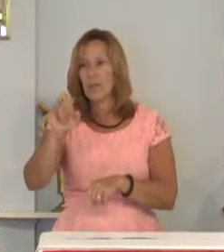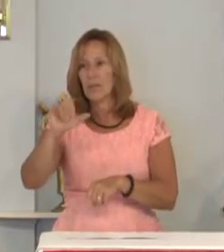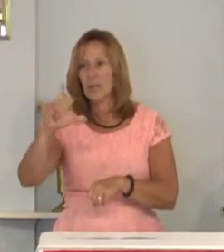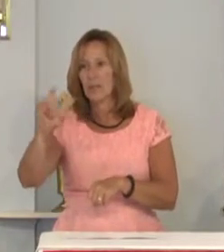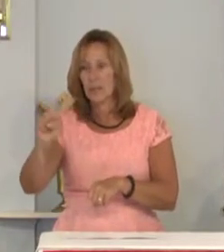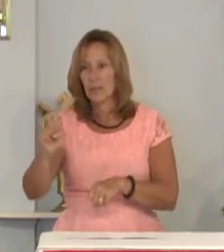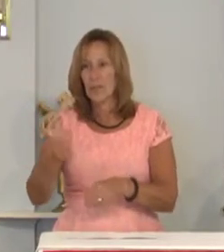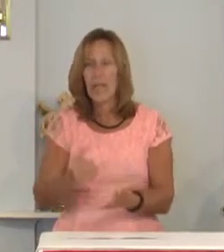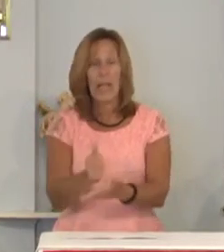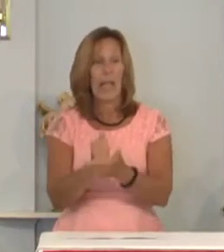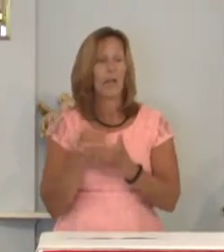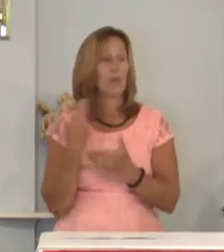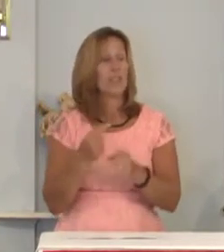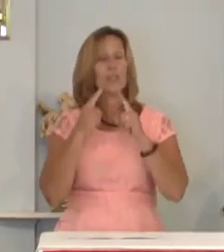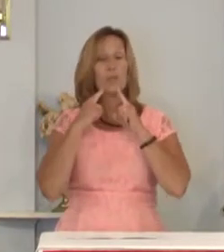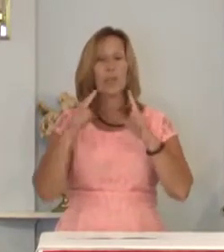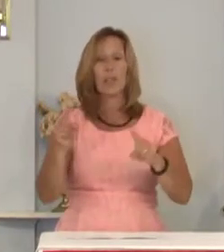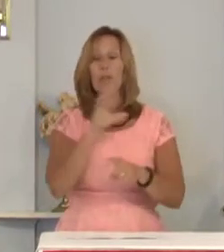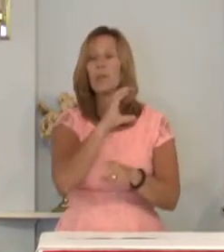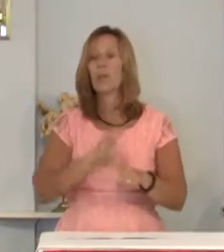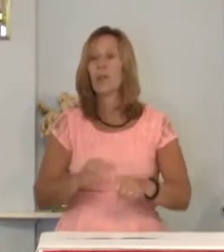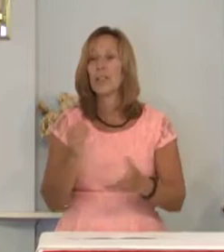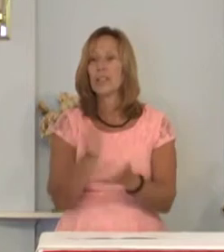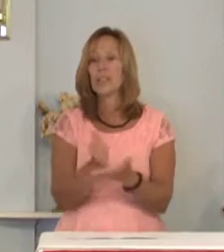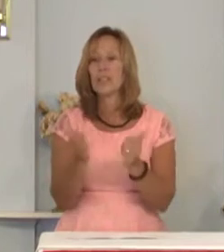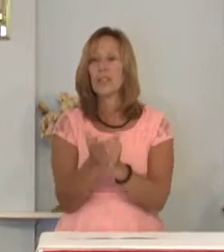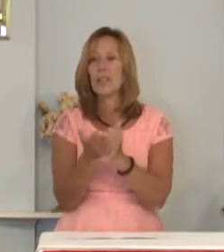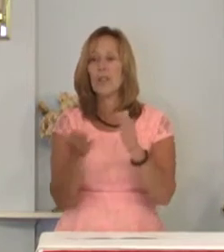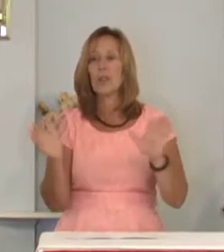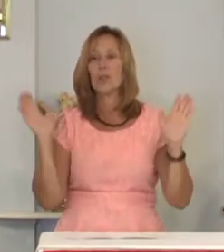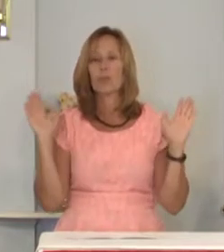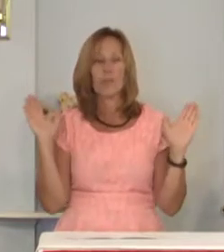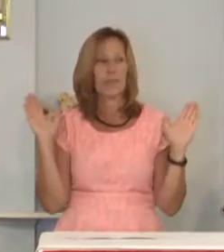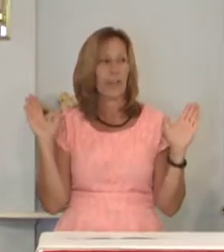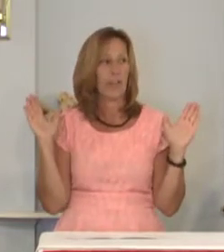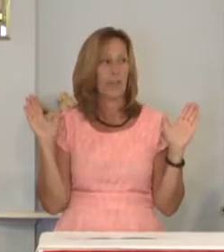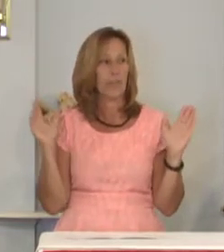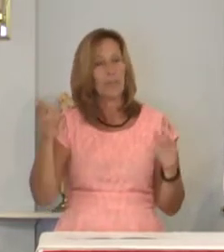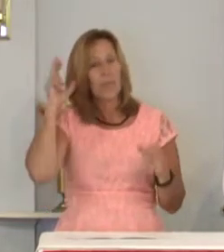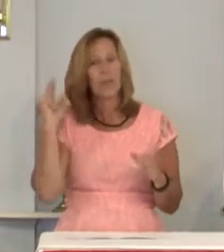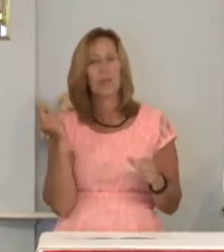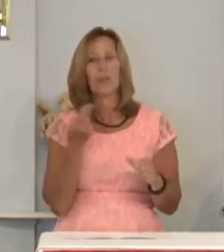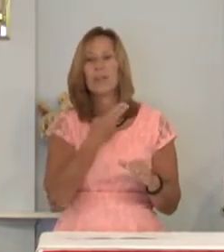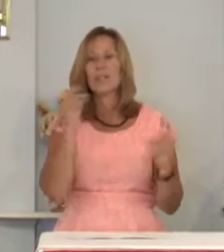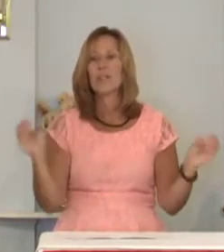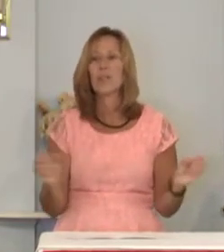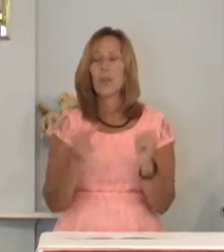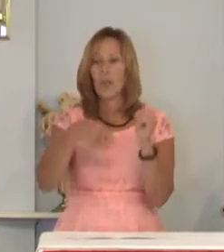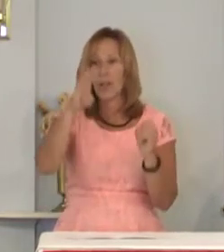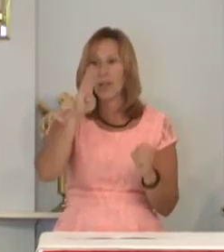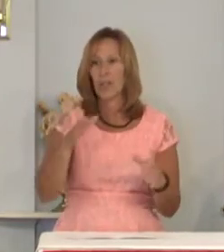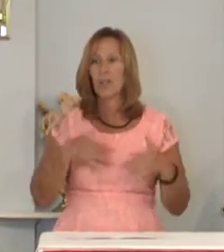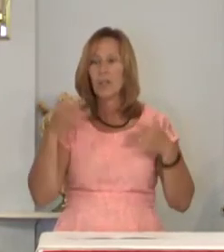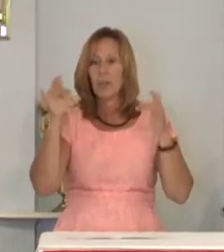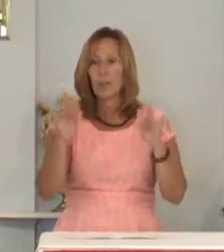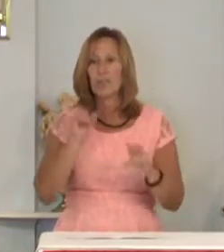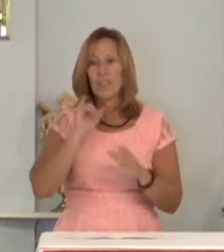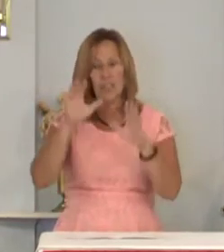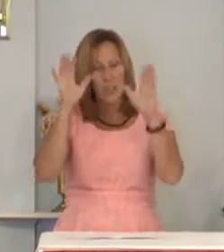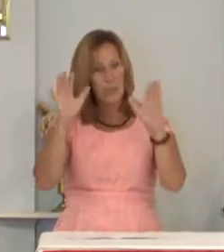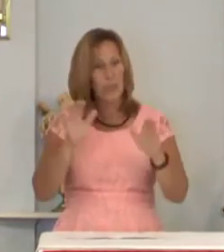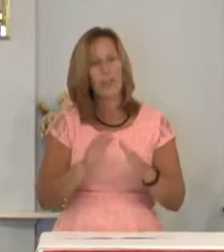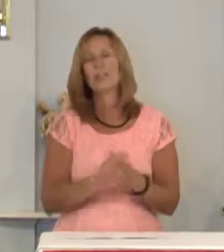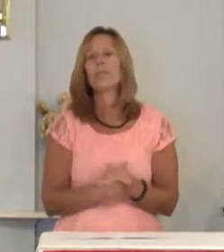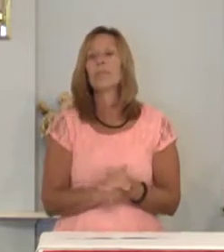help us to proclaim Christ crucified hear us oh God your mercy